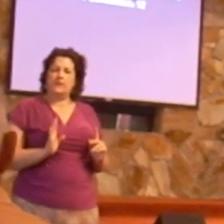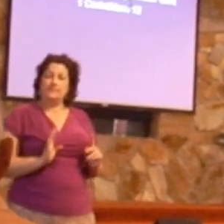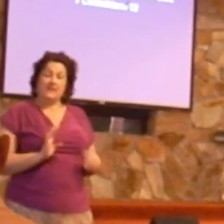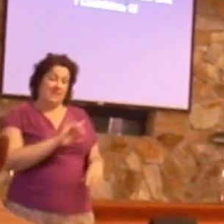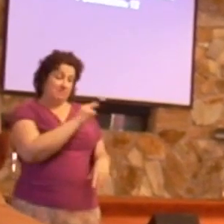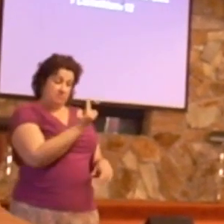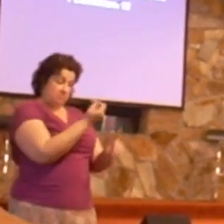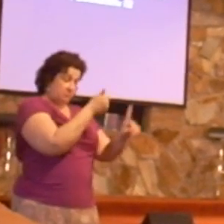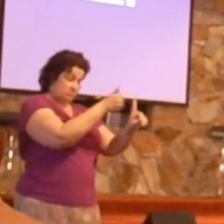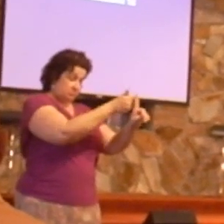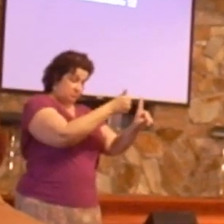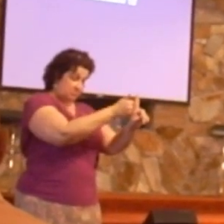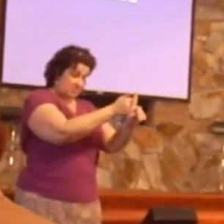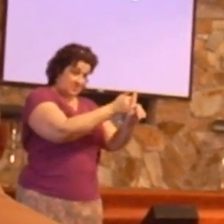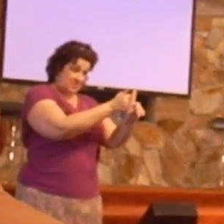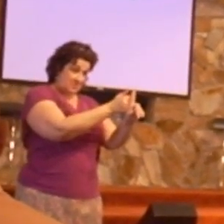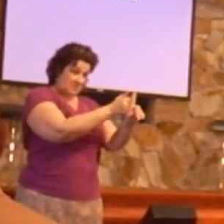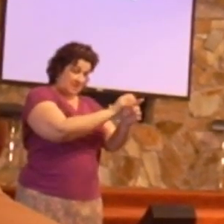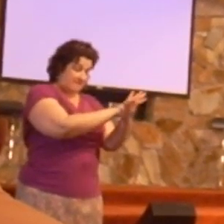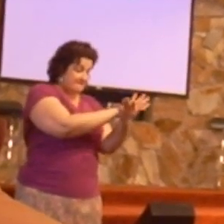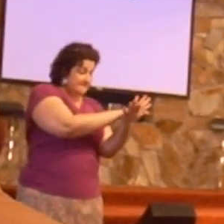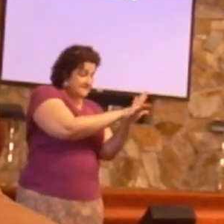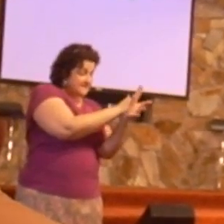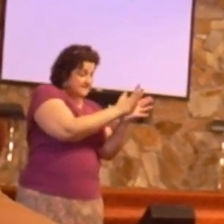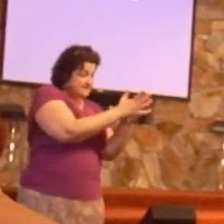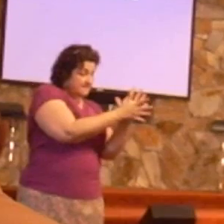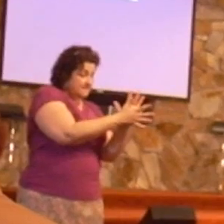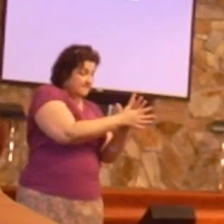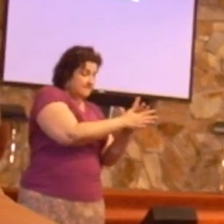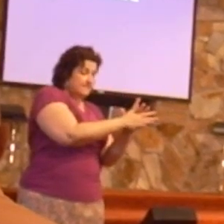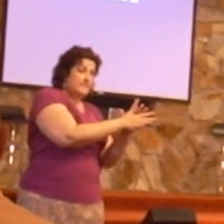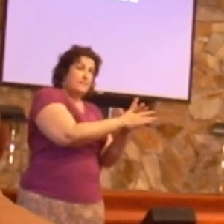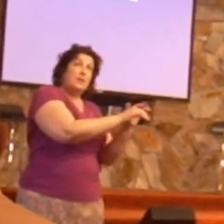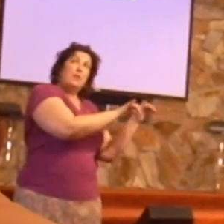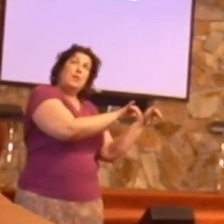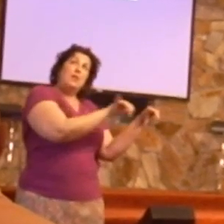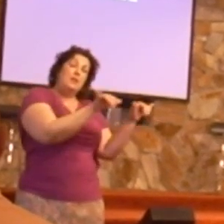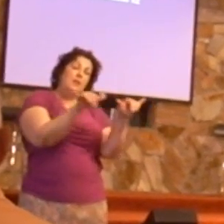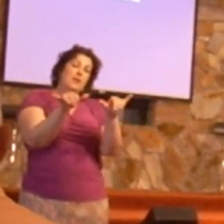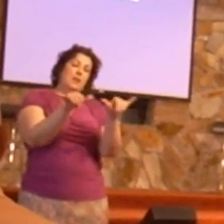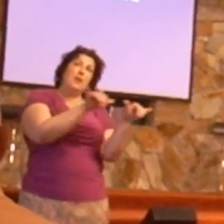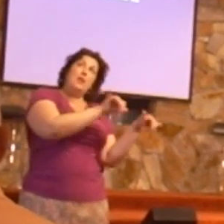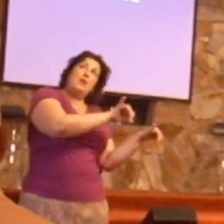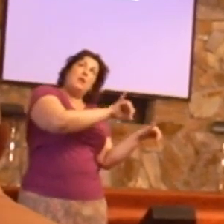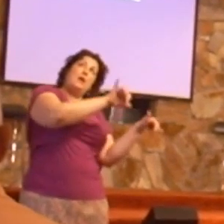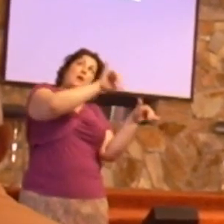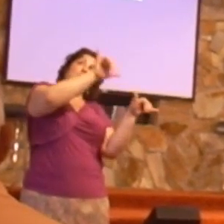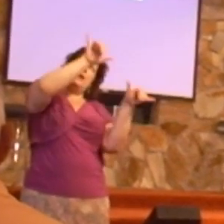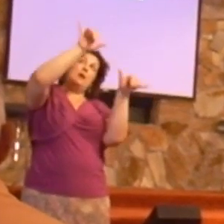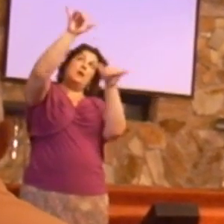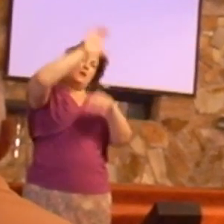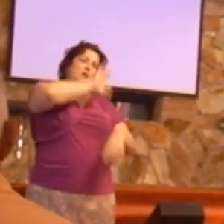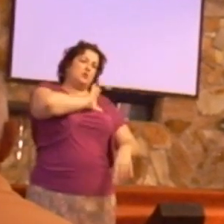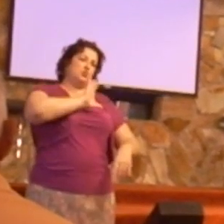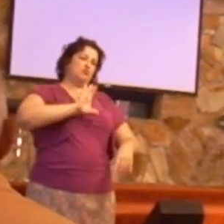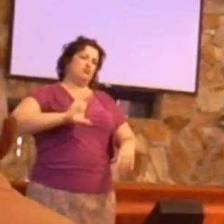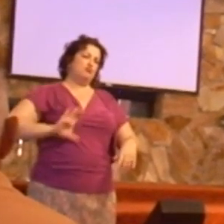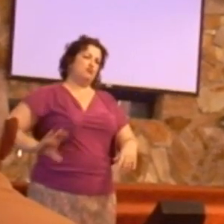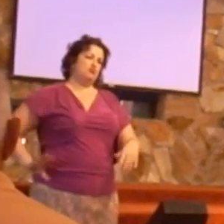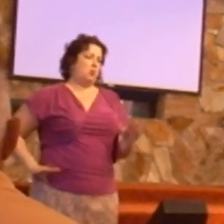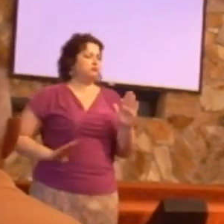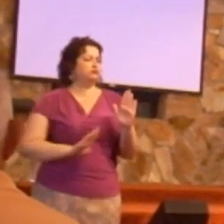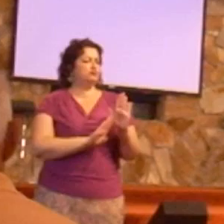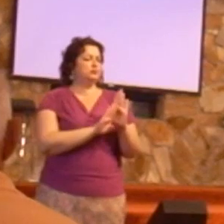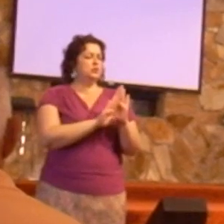becoming like Christ. We are maturing, we are maturing, are